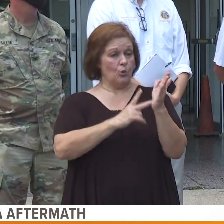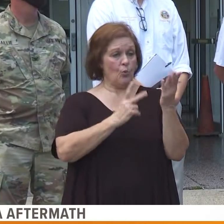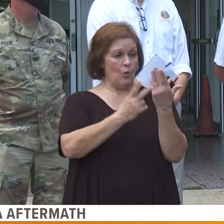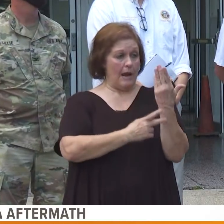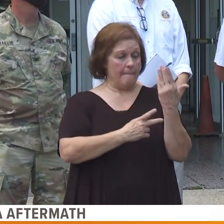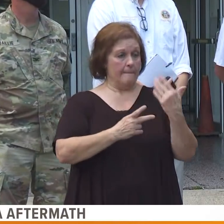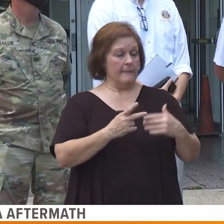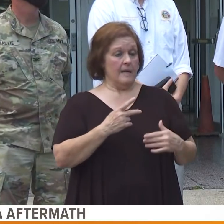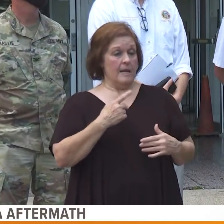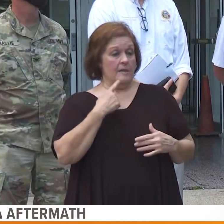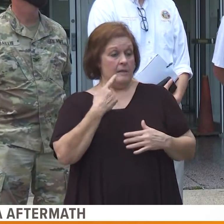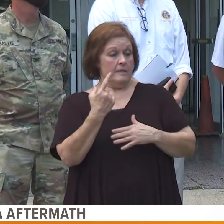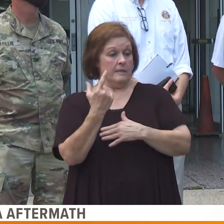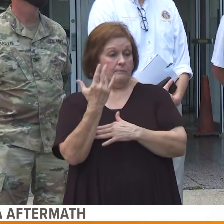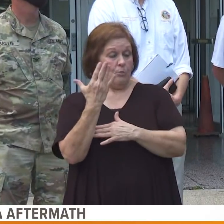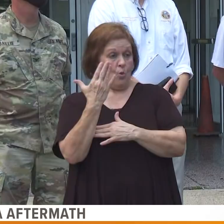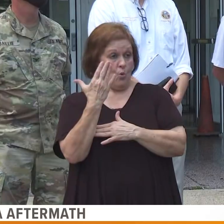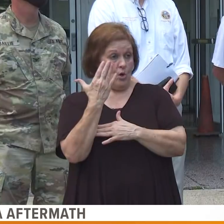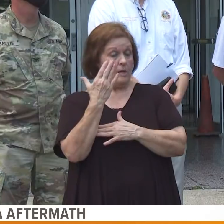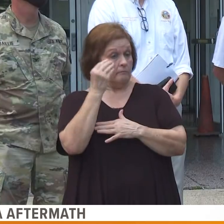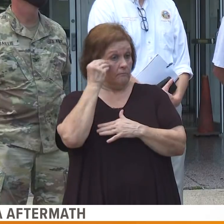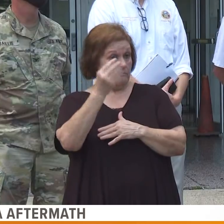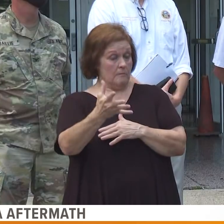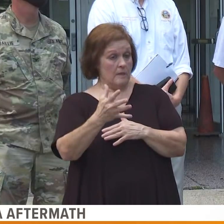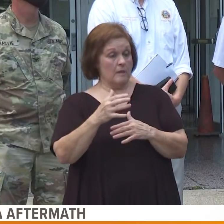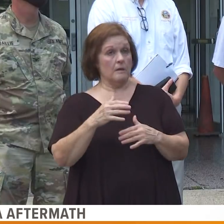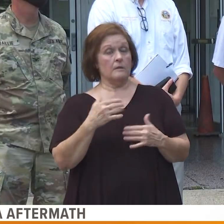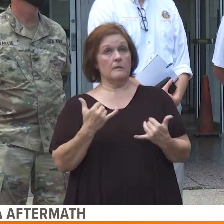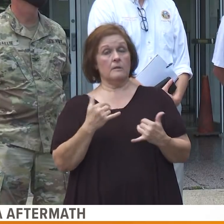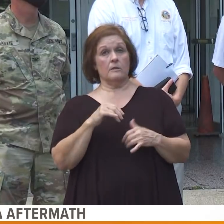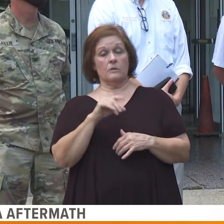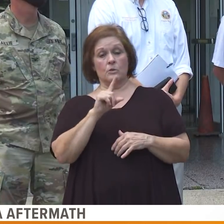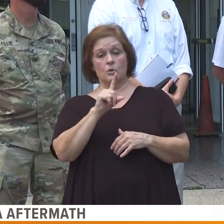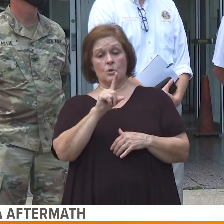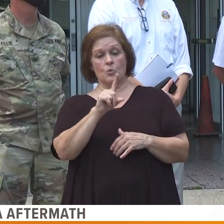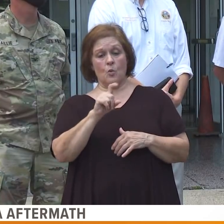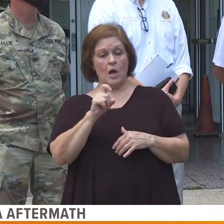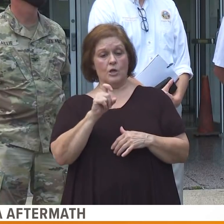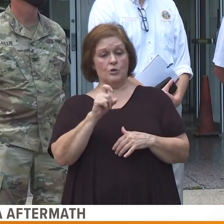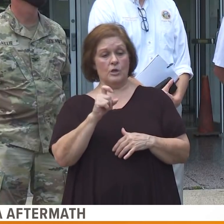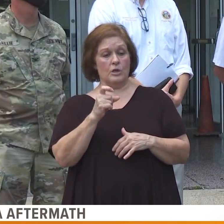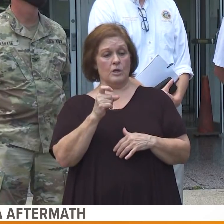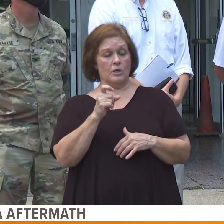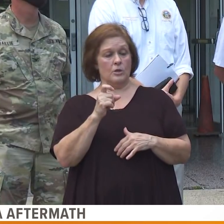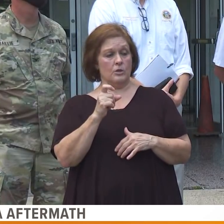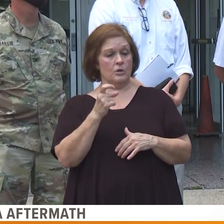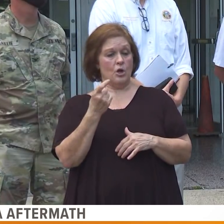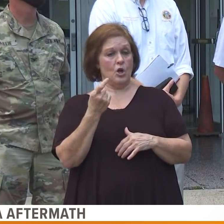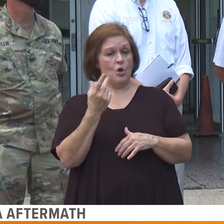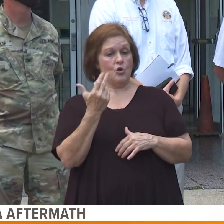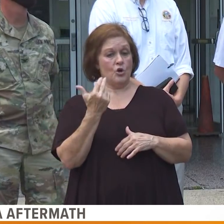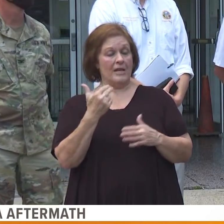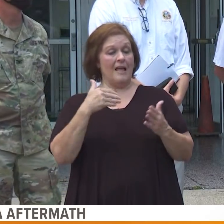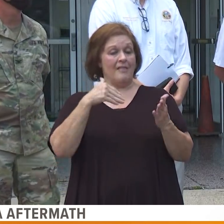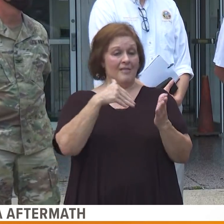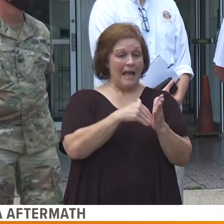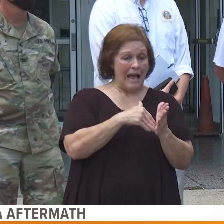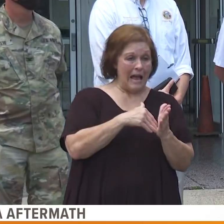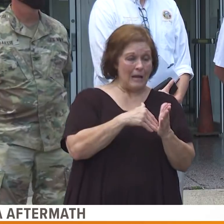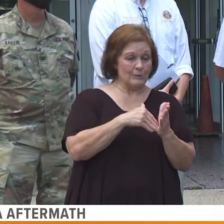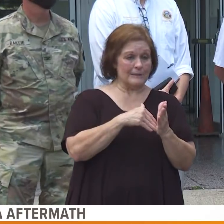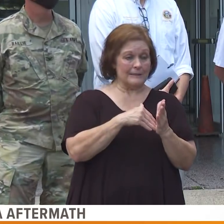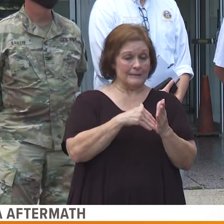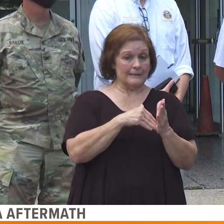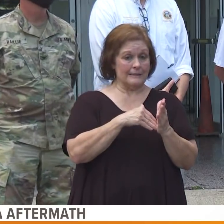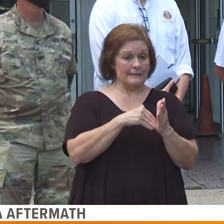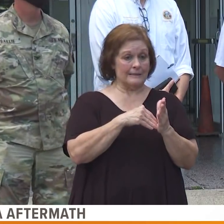As of this morning, I can report that over 113,000 households